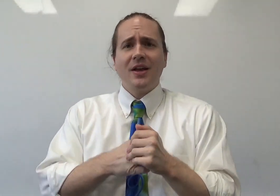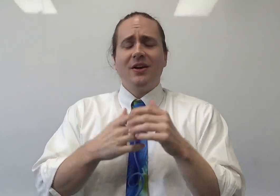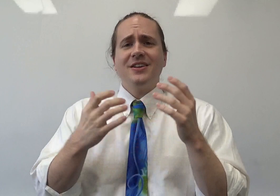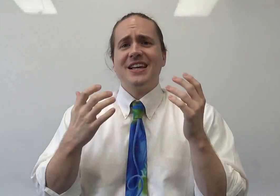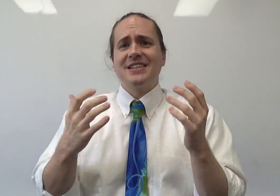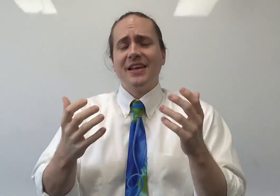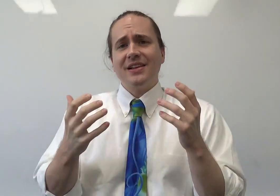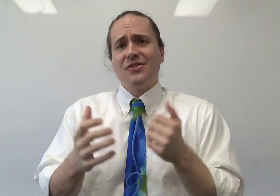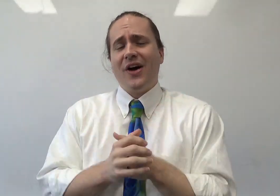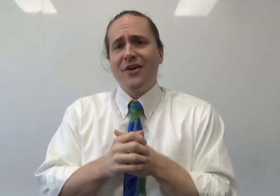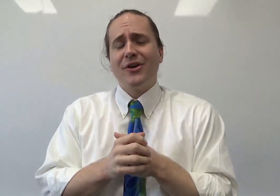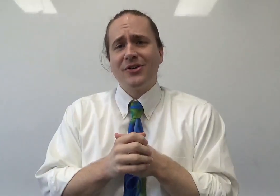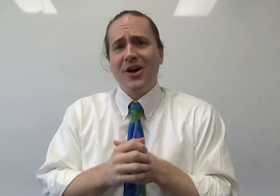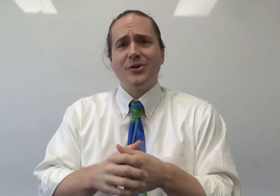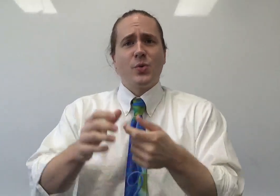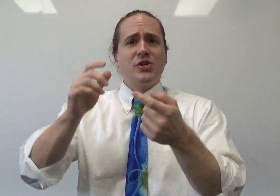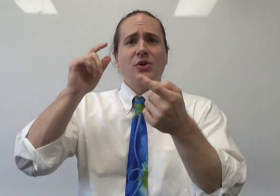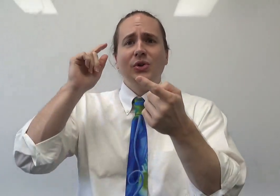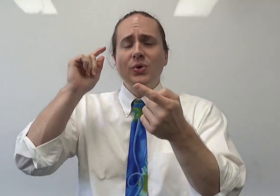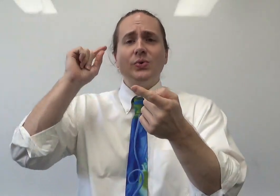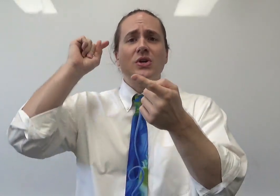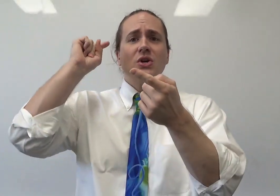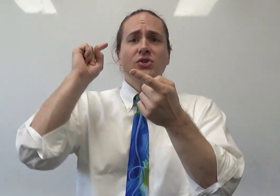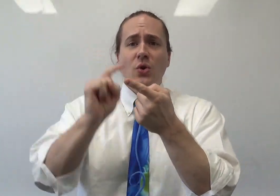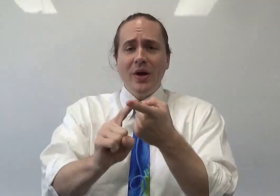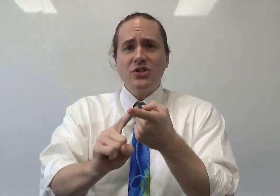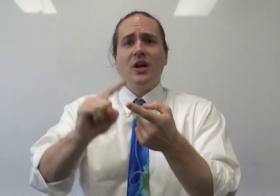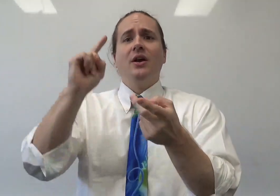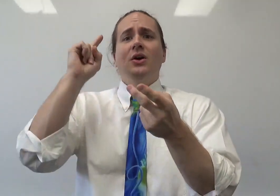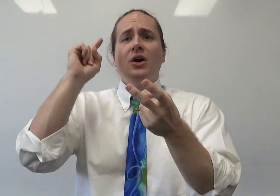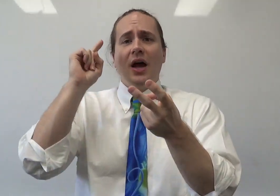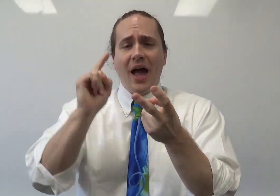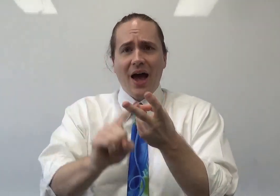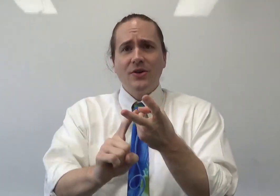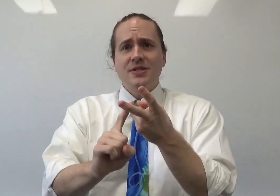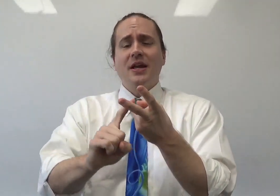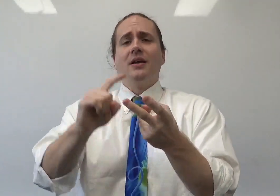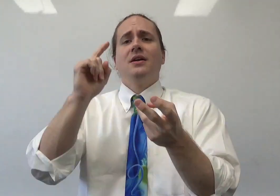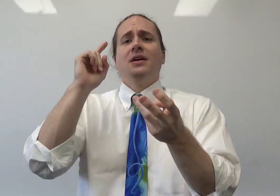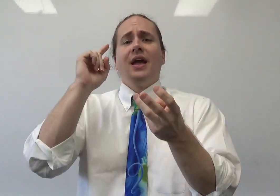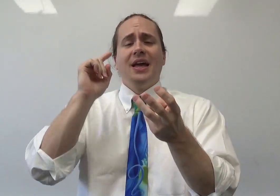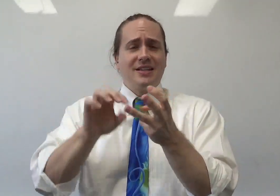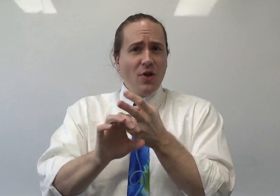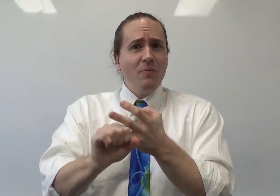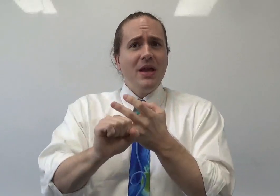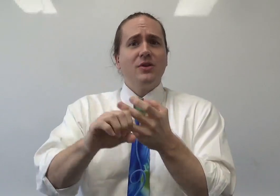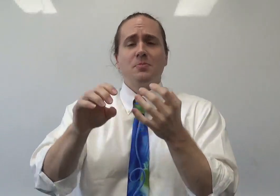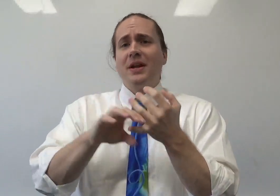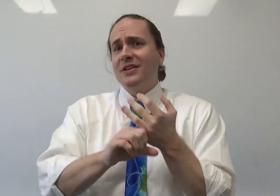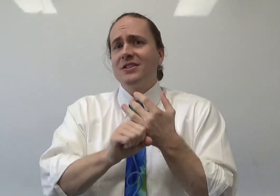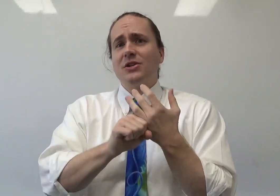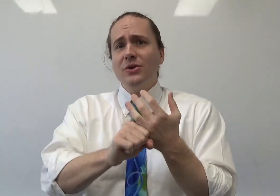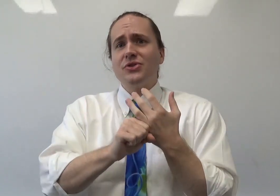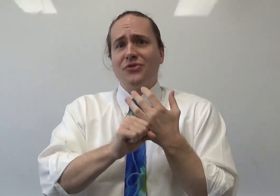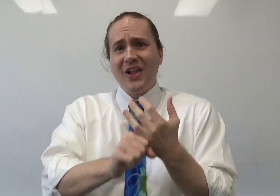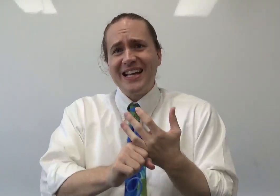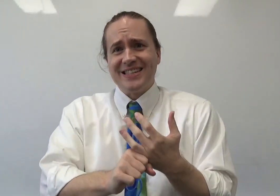can cost as little as $500, which includes tuition, housing, no meals, but it does include your flight.